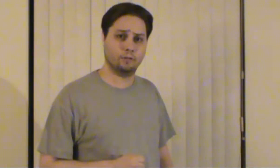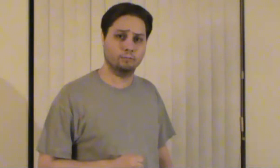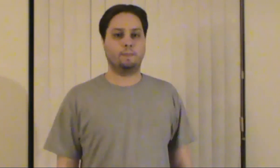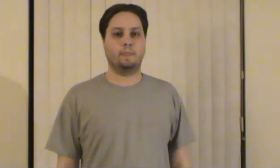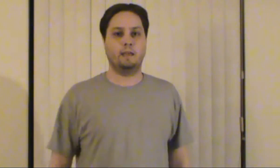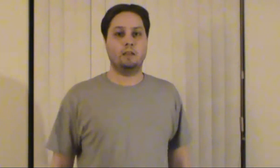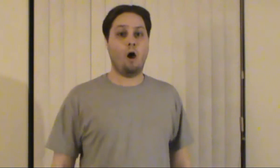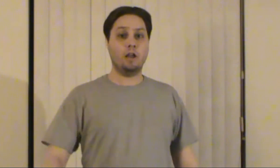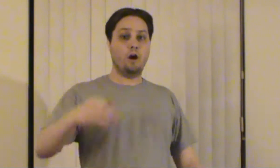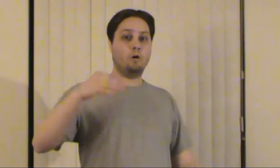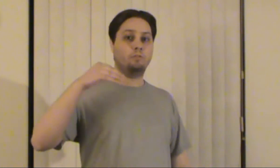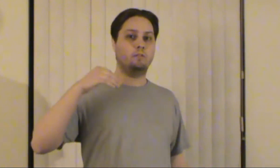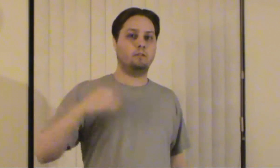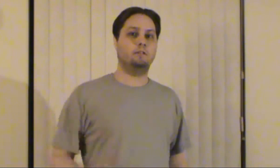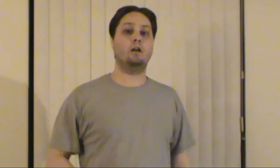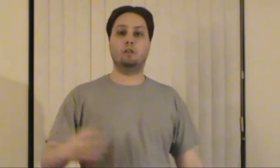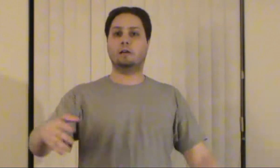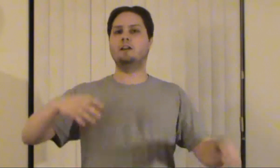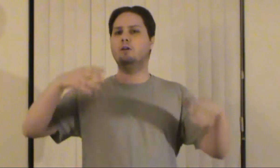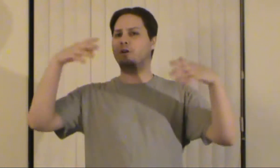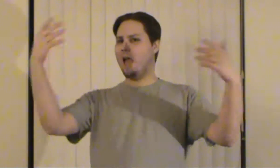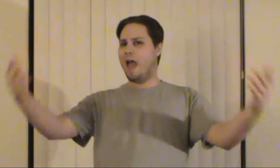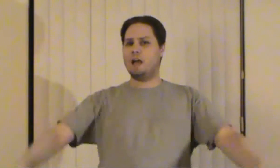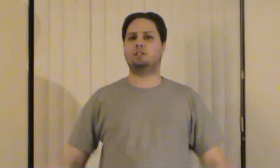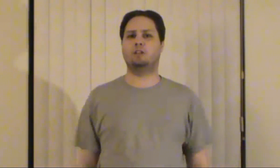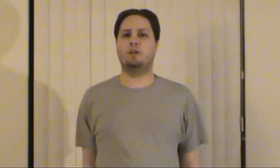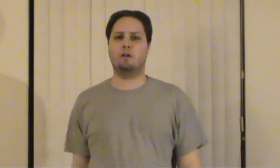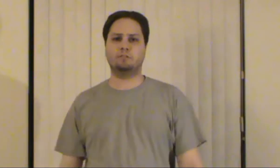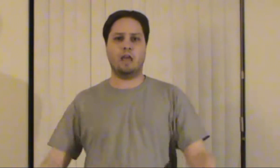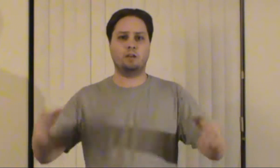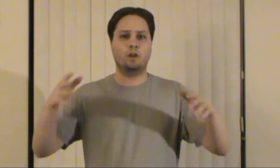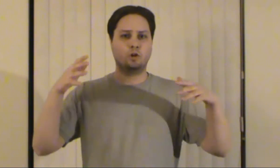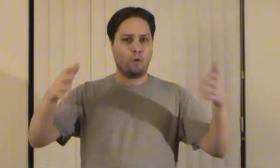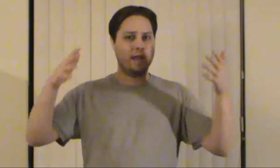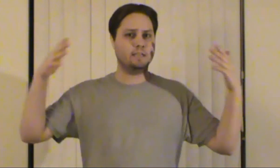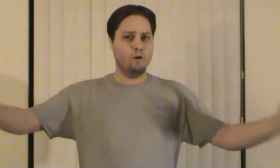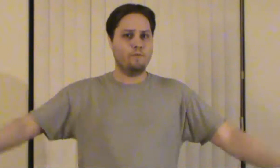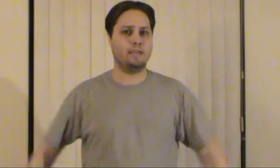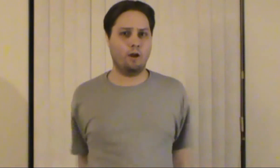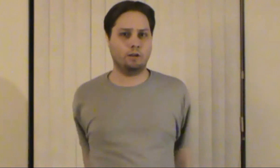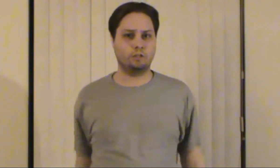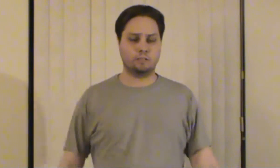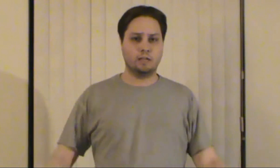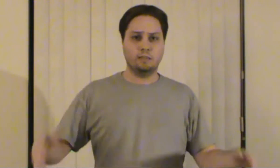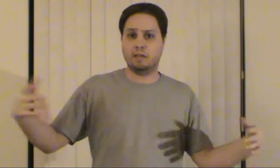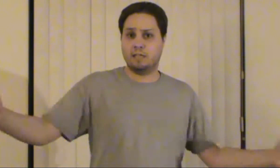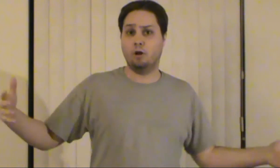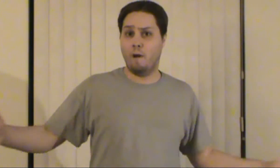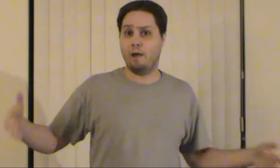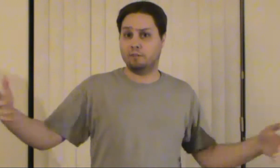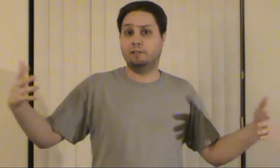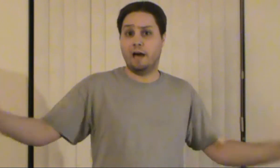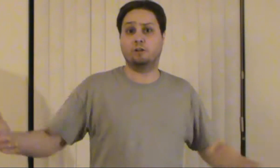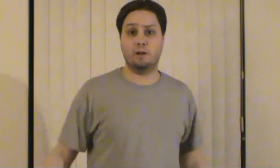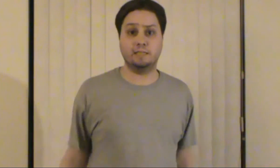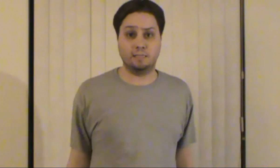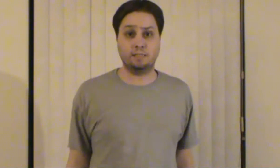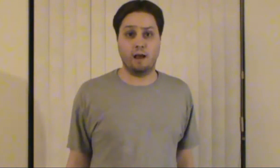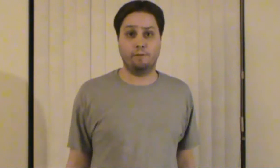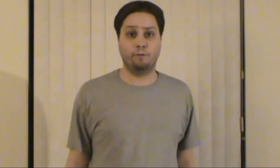now I know now look I know there are action heroes and crazy movie characters that get away with a lot of crazy stuff